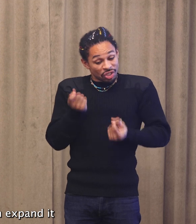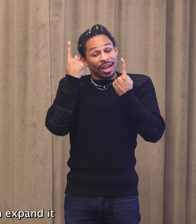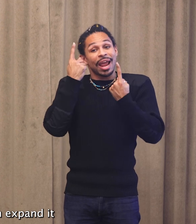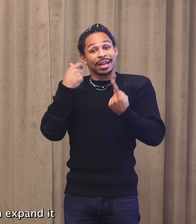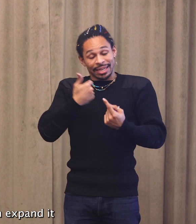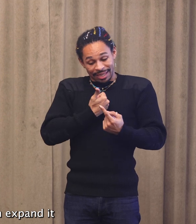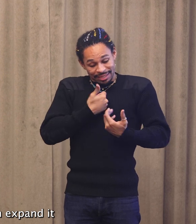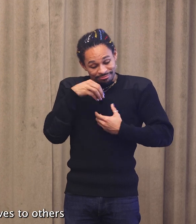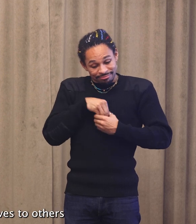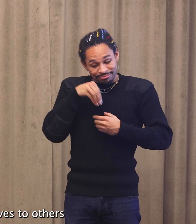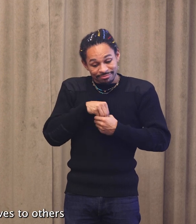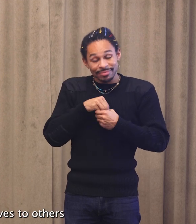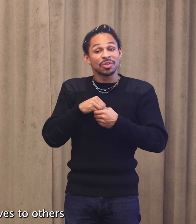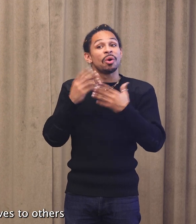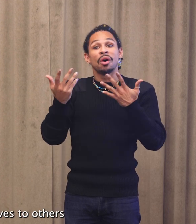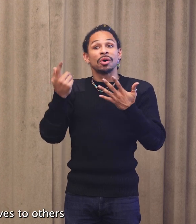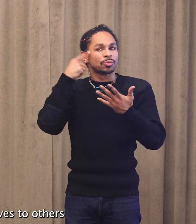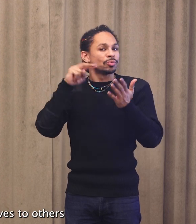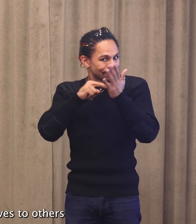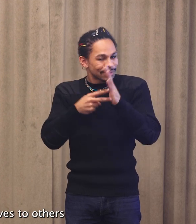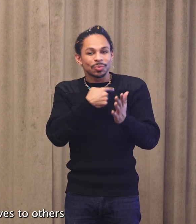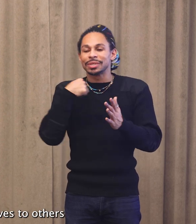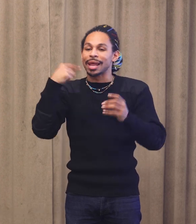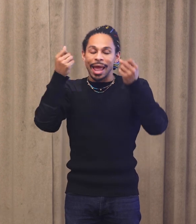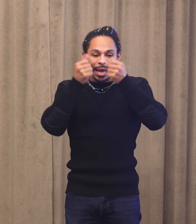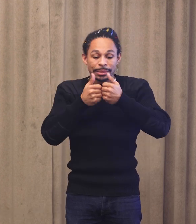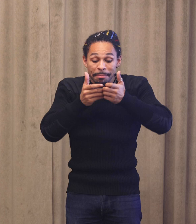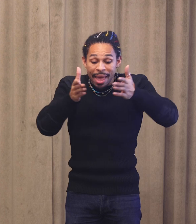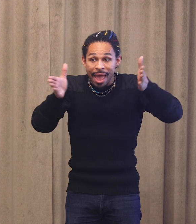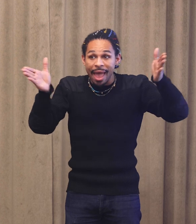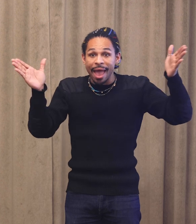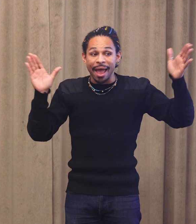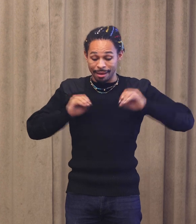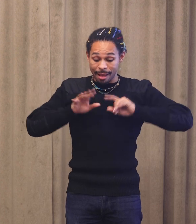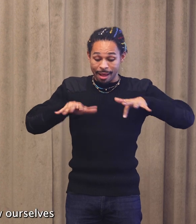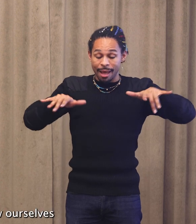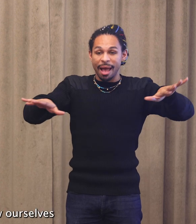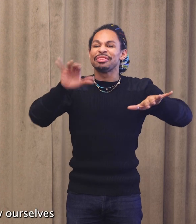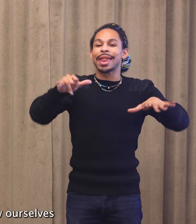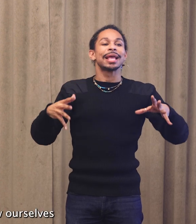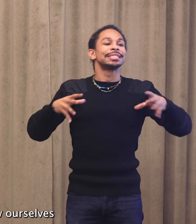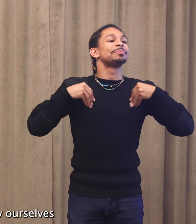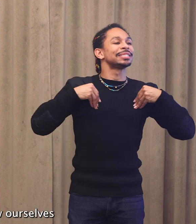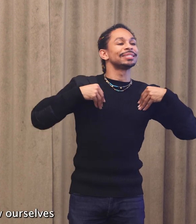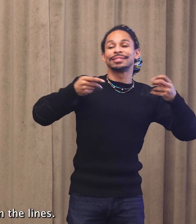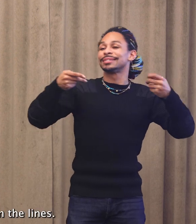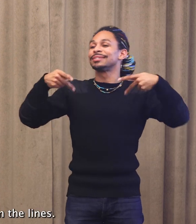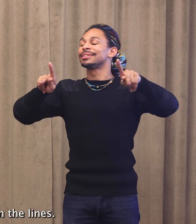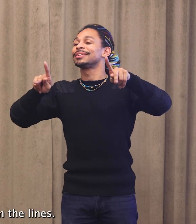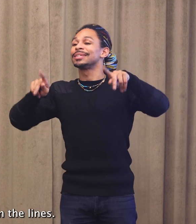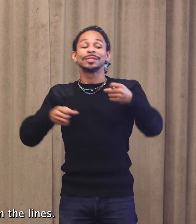can expand it out from ourselves to others. When we allow ourselves